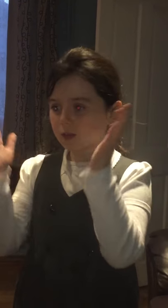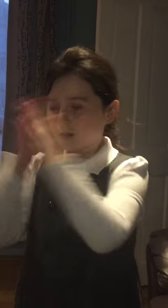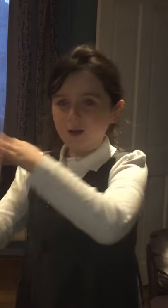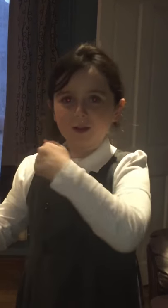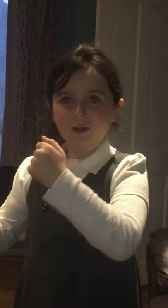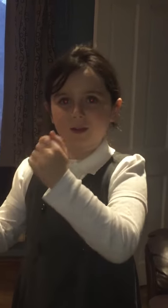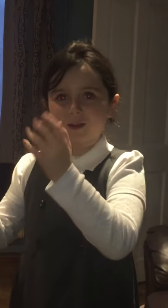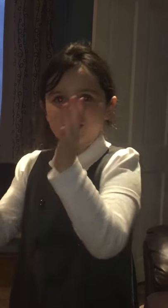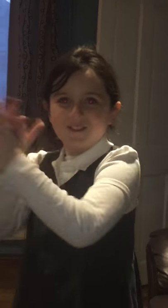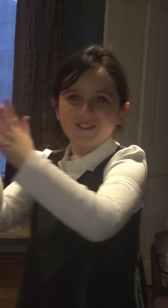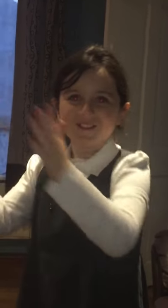language?